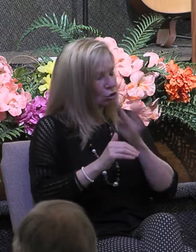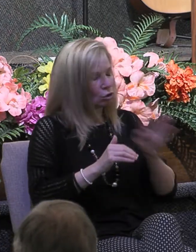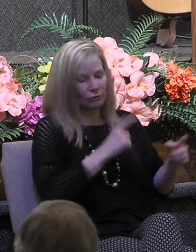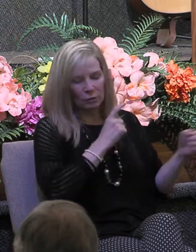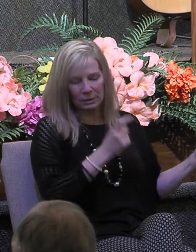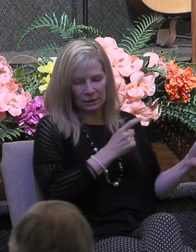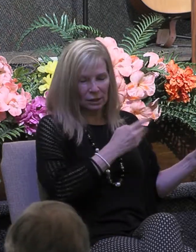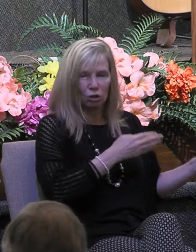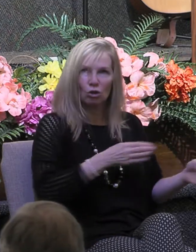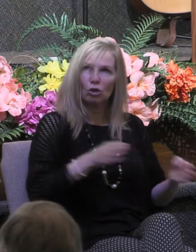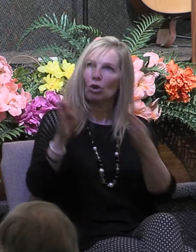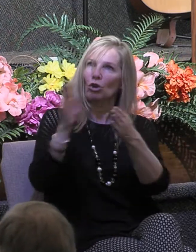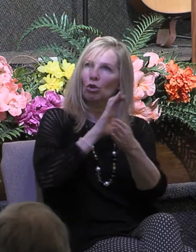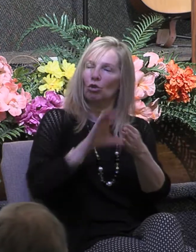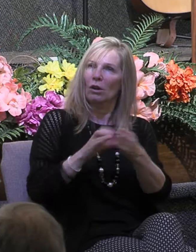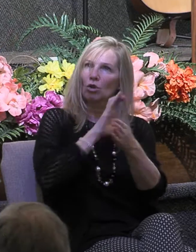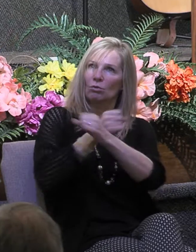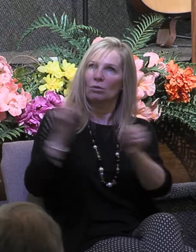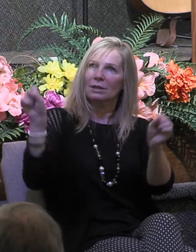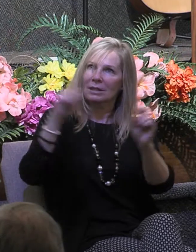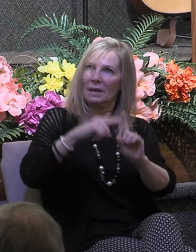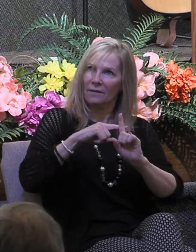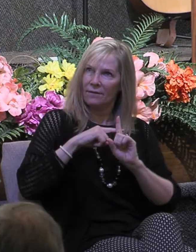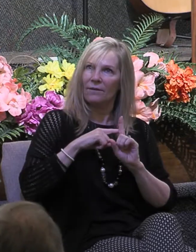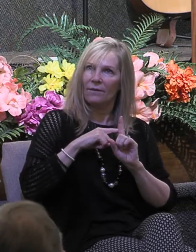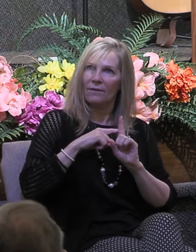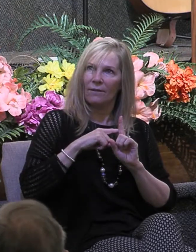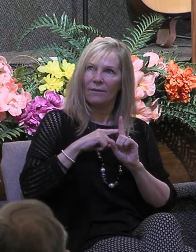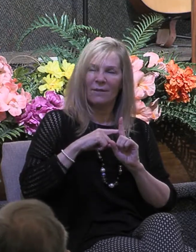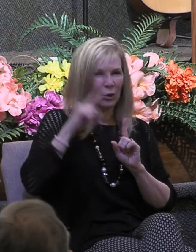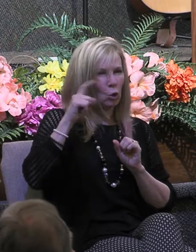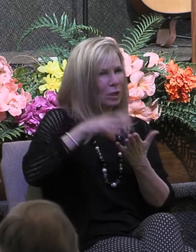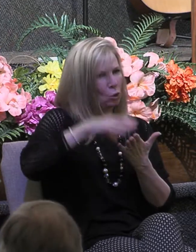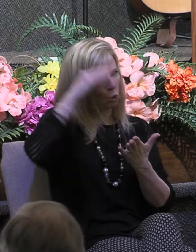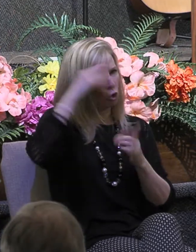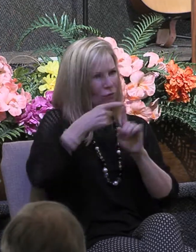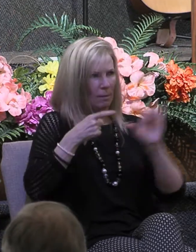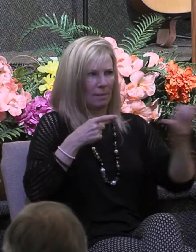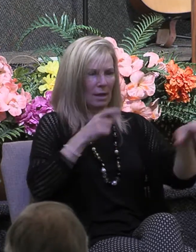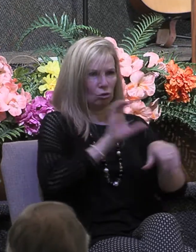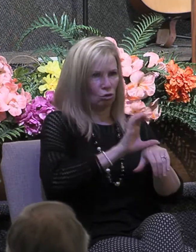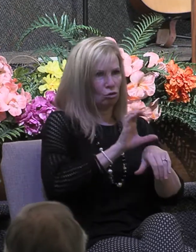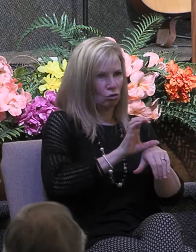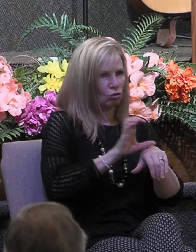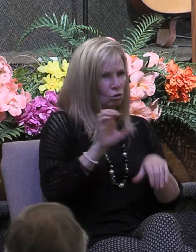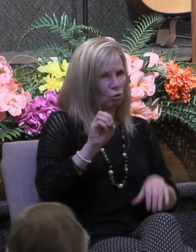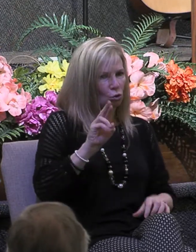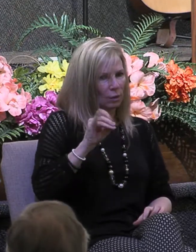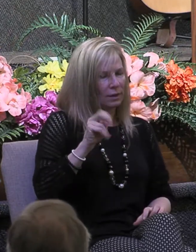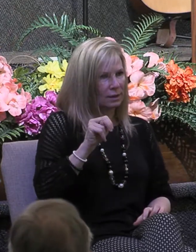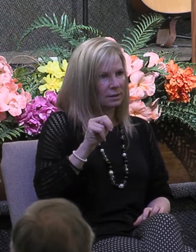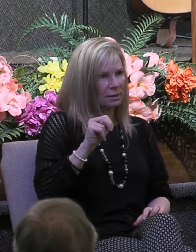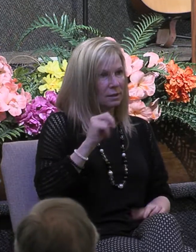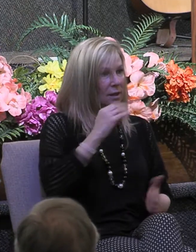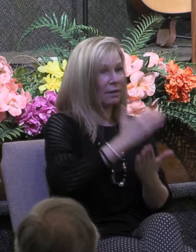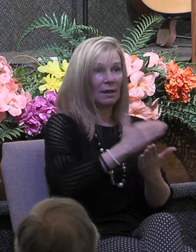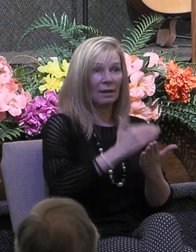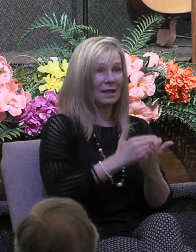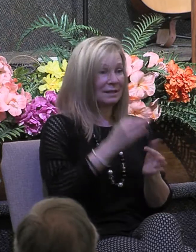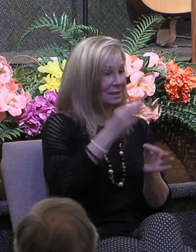to save you then you want to learn from the Corinthians and the lesson is simply this don't be like them